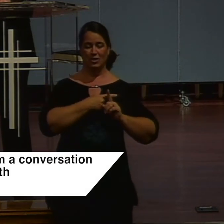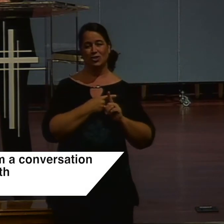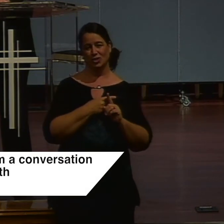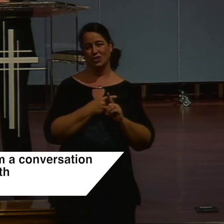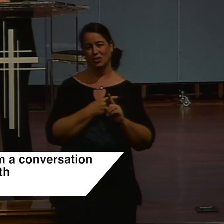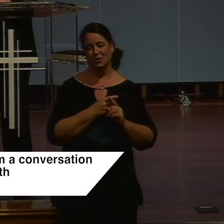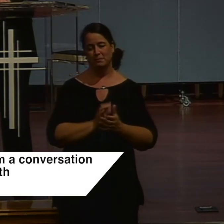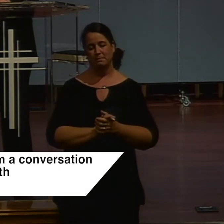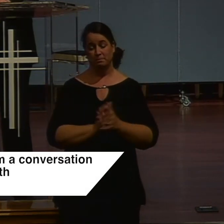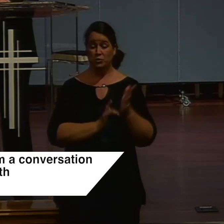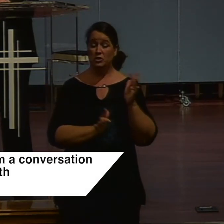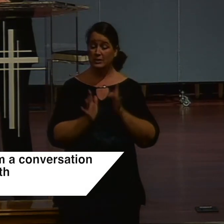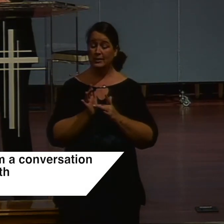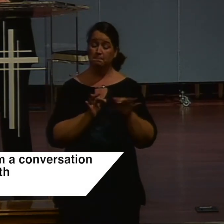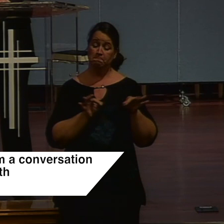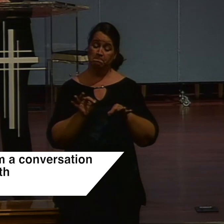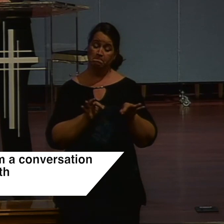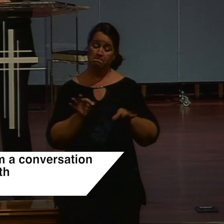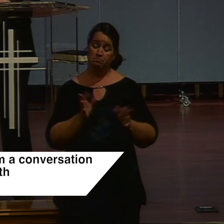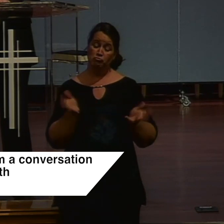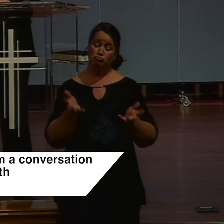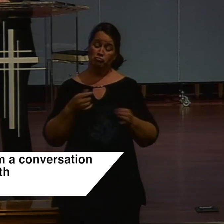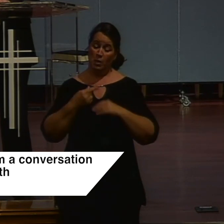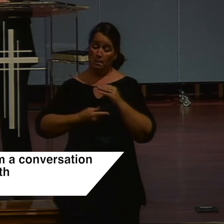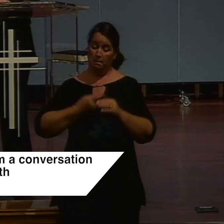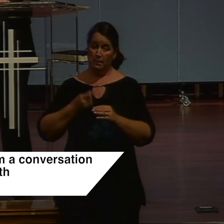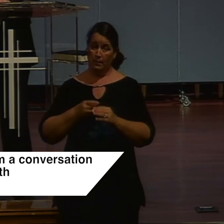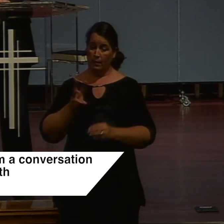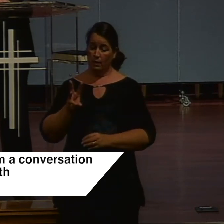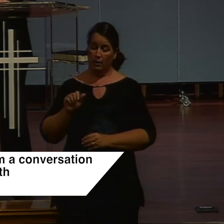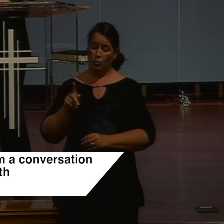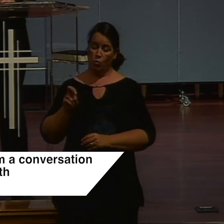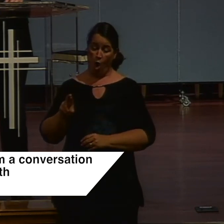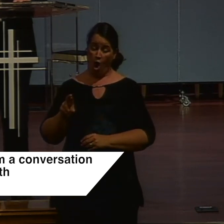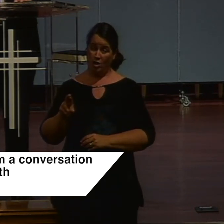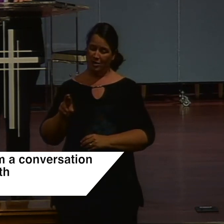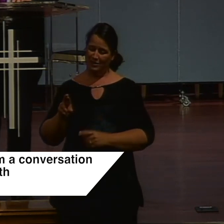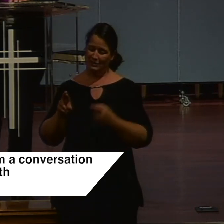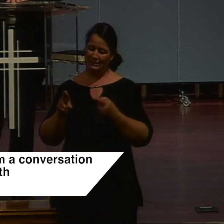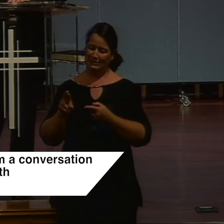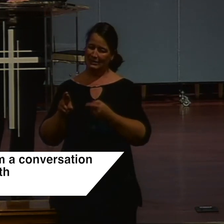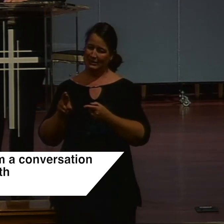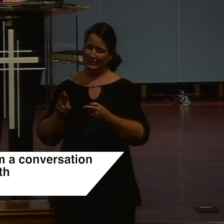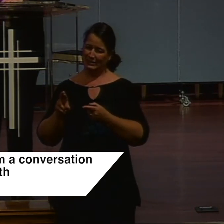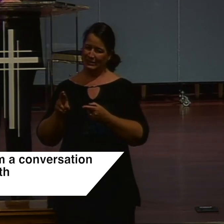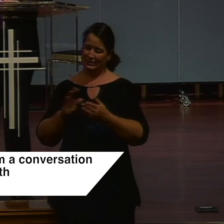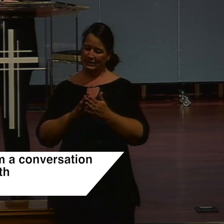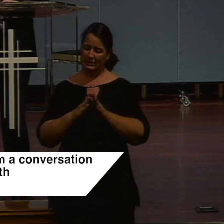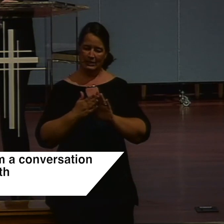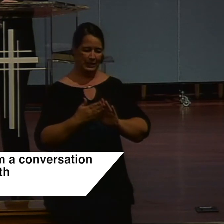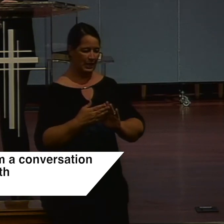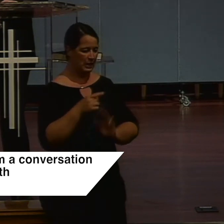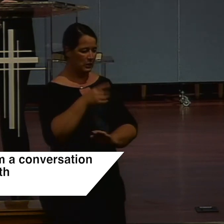Guided this conversation. From a talk about water. To a talk about reality to to a talk about